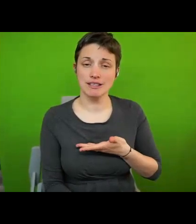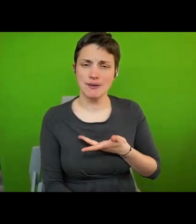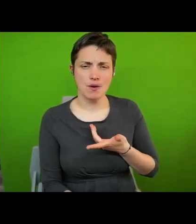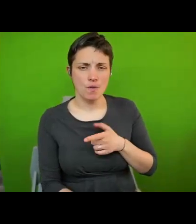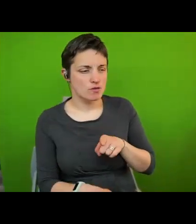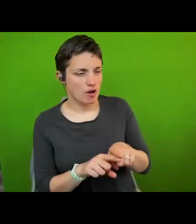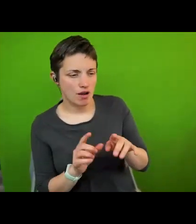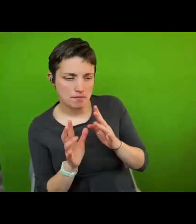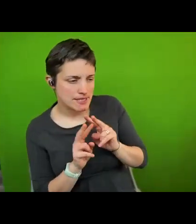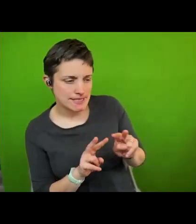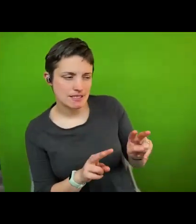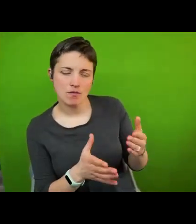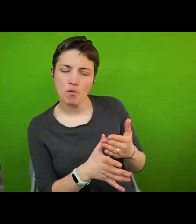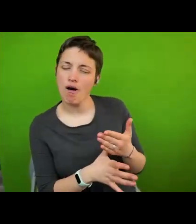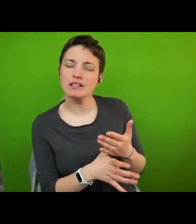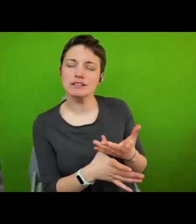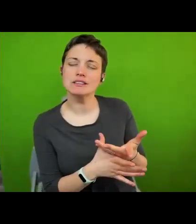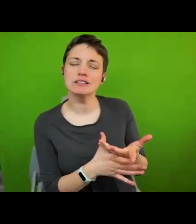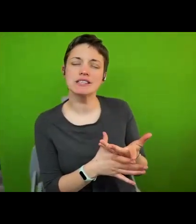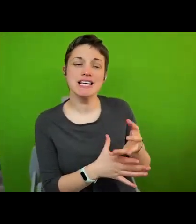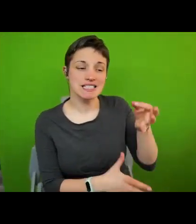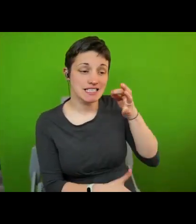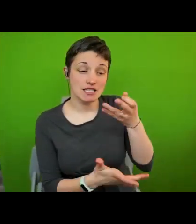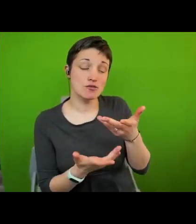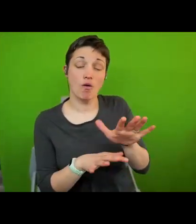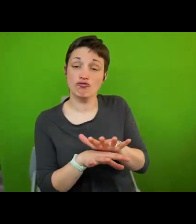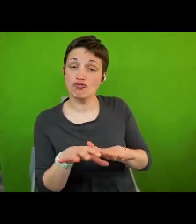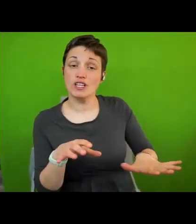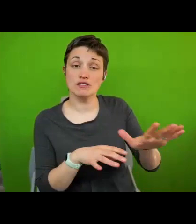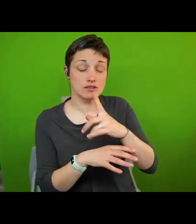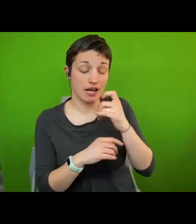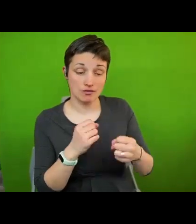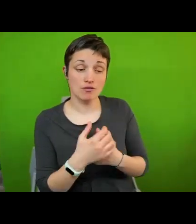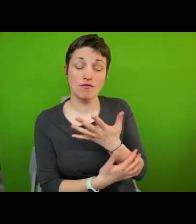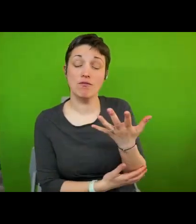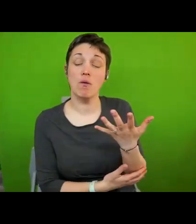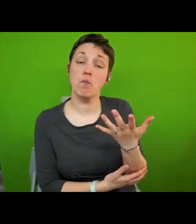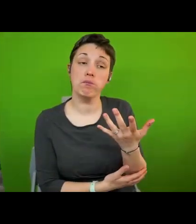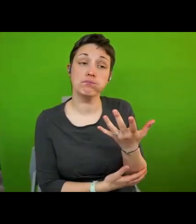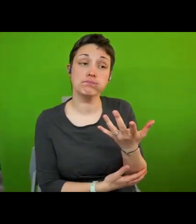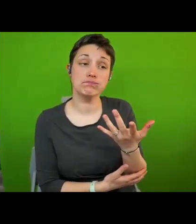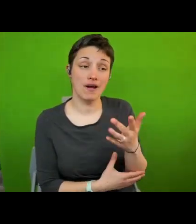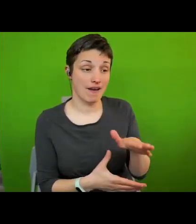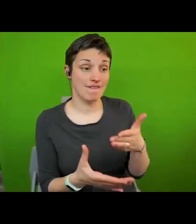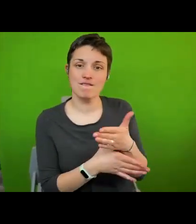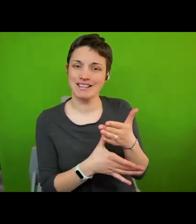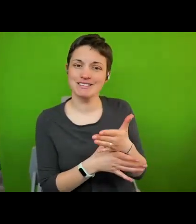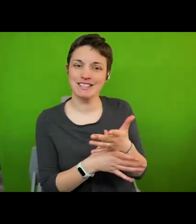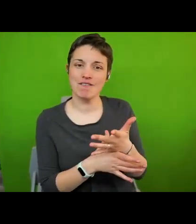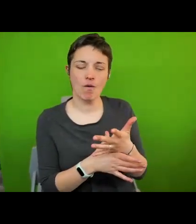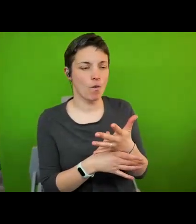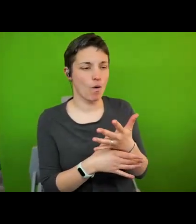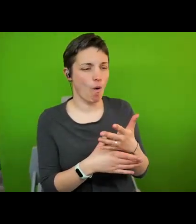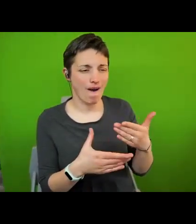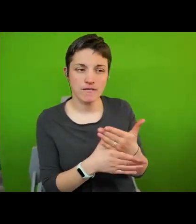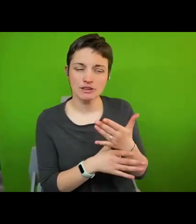new policies and practices cities and region develop or can develop more effective perhaps even more efficient way to